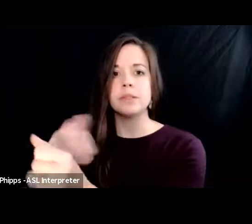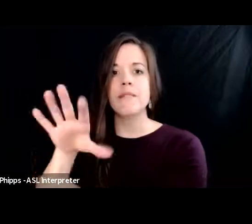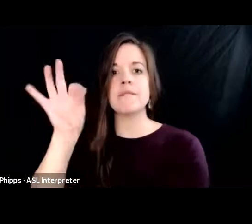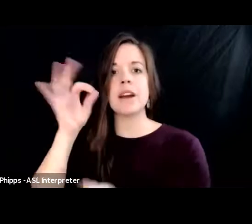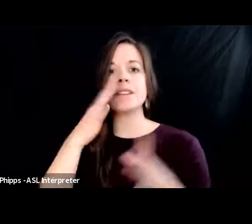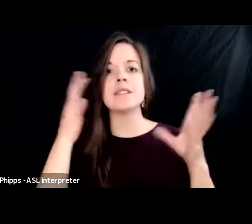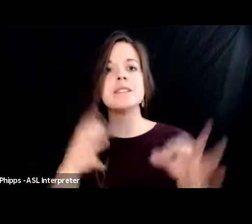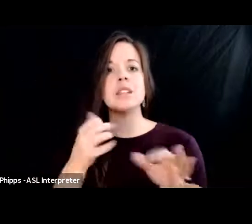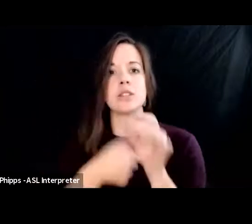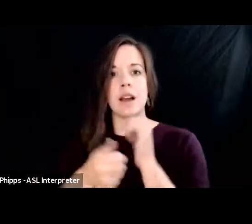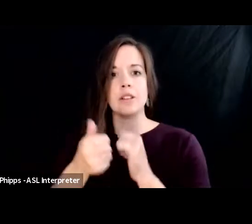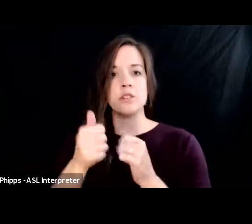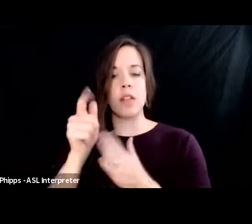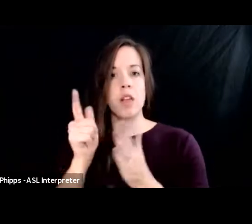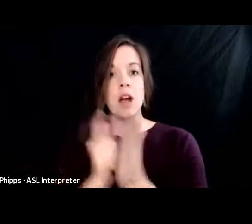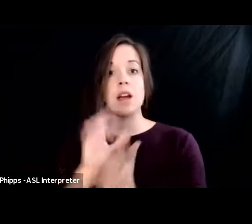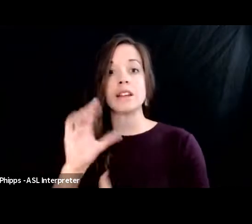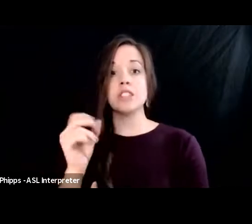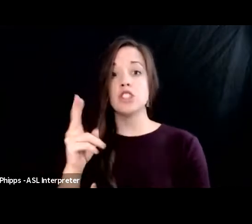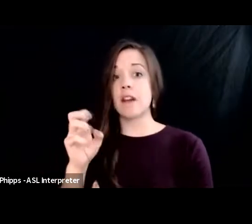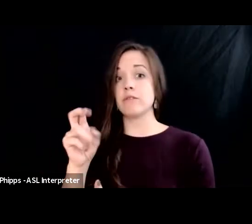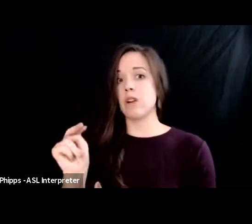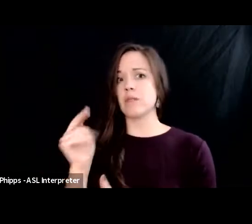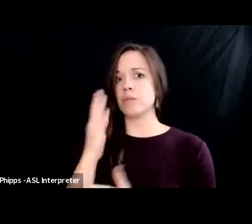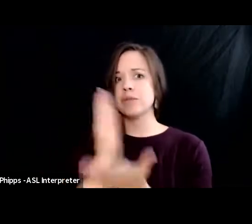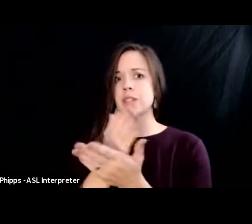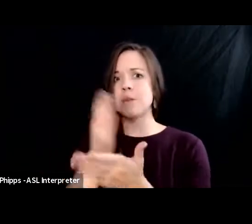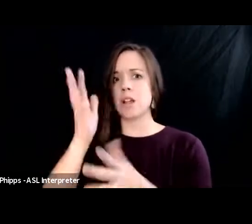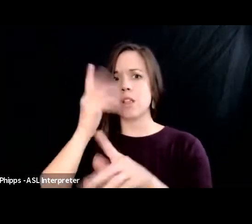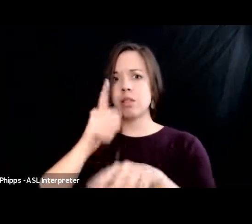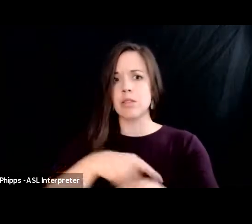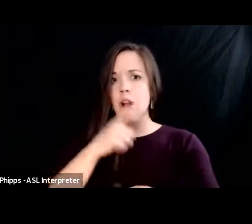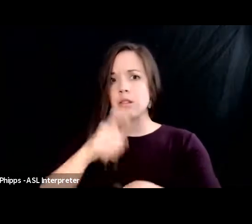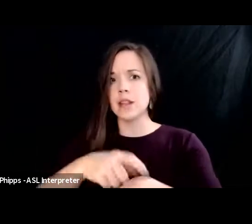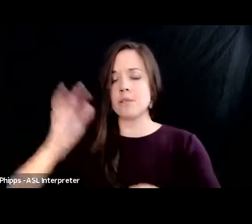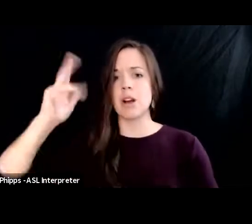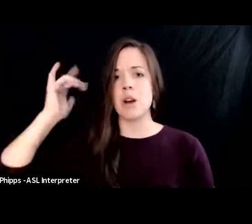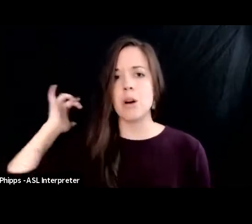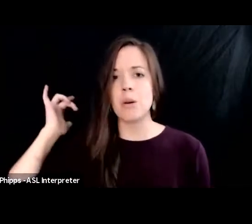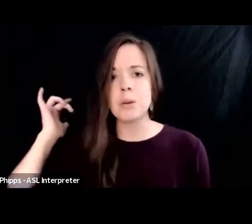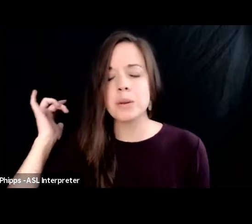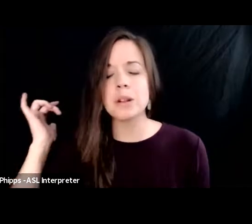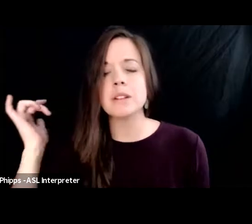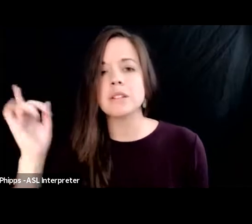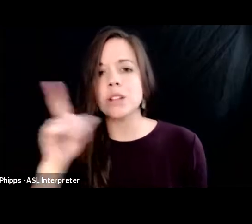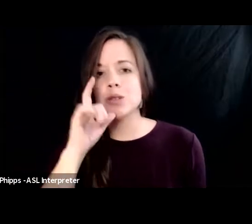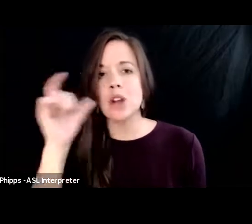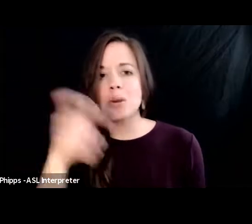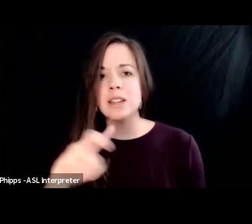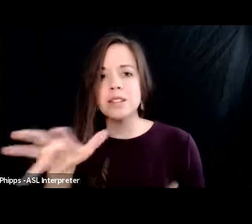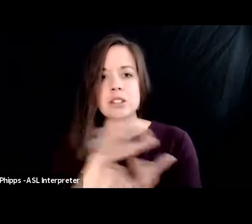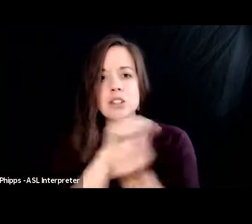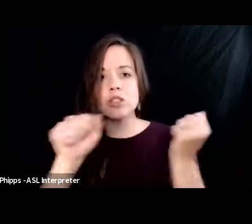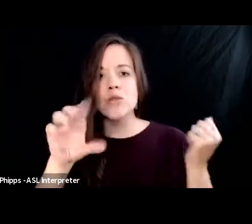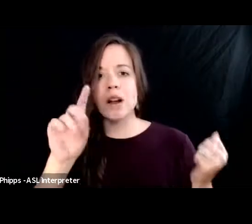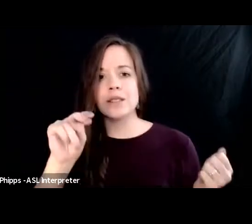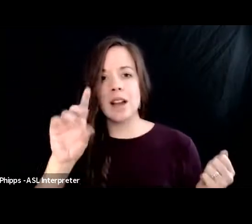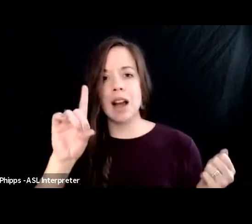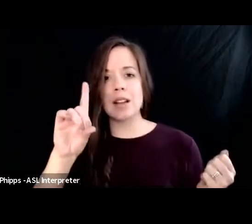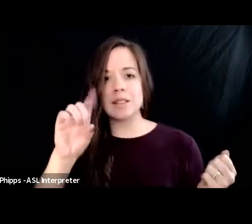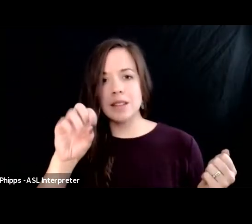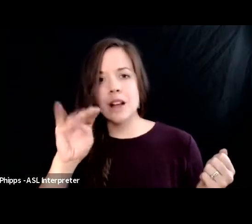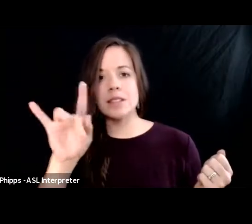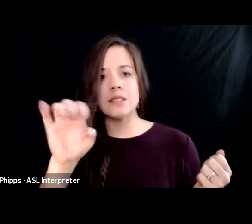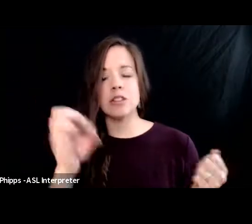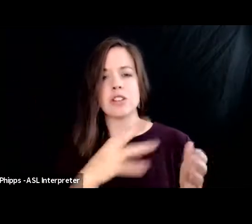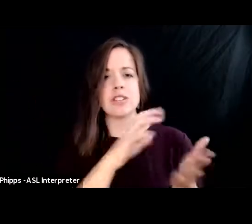under the law chevron would have stopped a long time ago when they won their rico case there's no need to destroy donzinger to take away his law